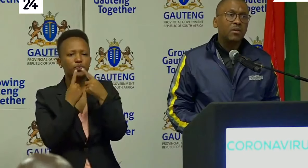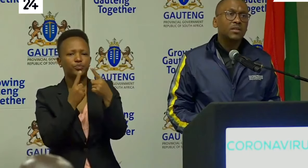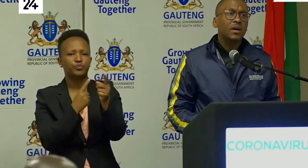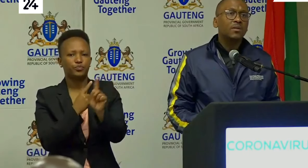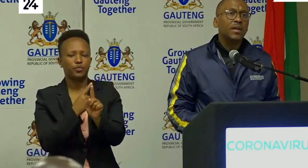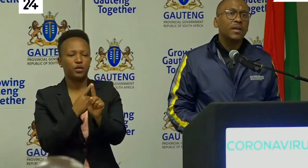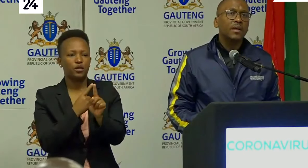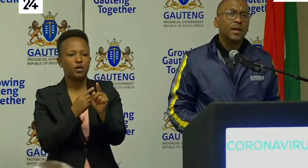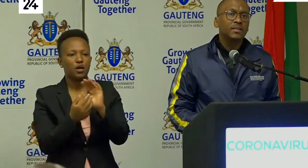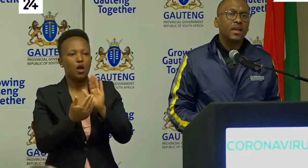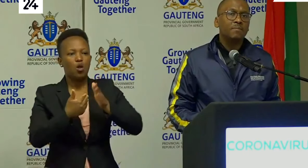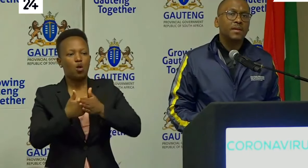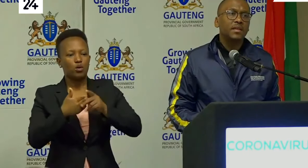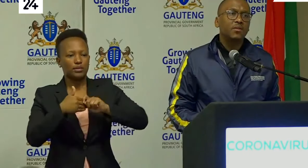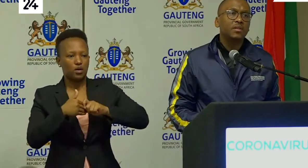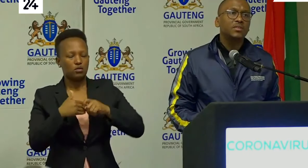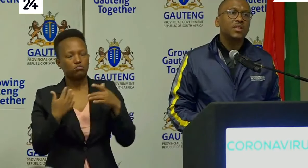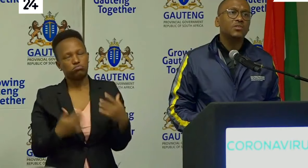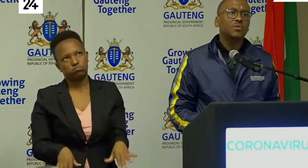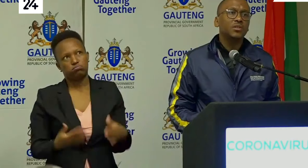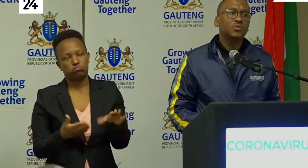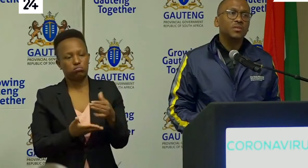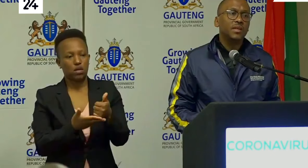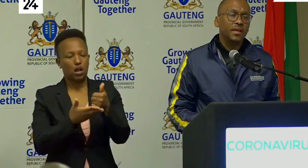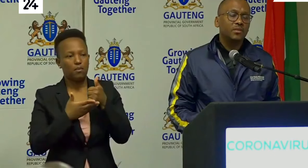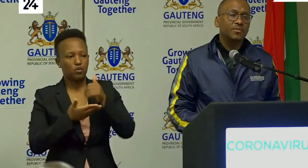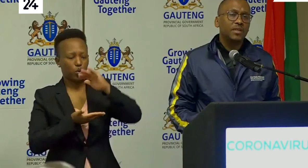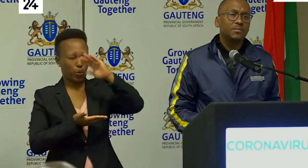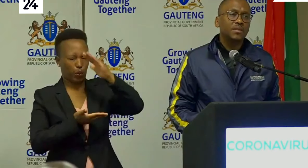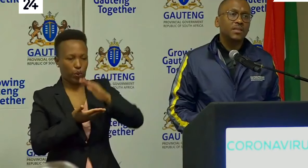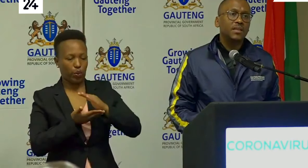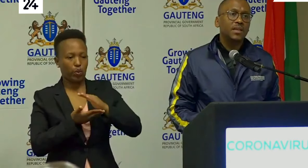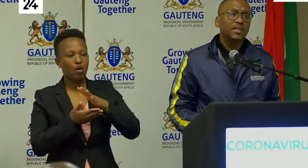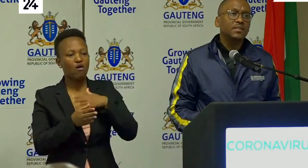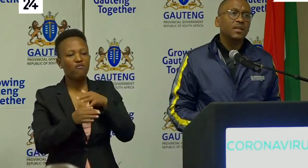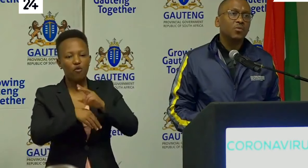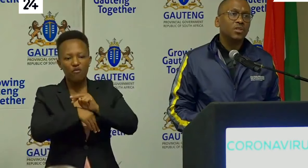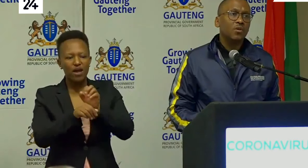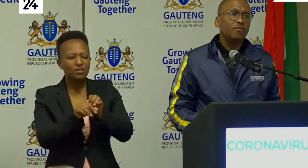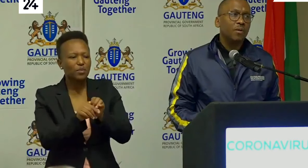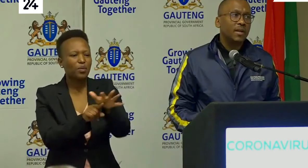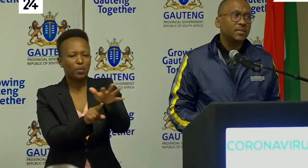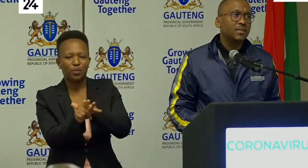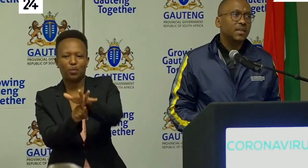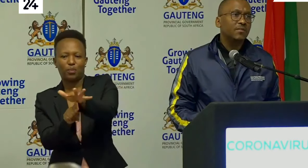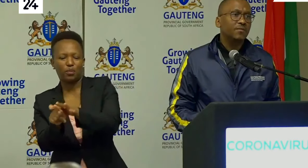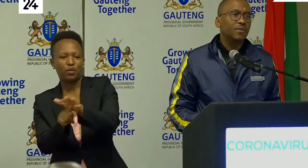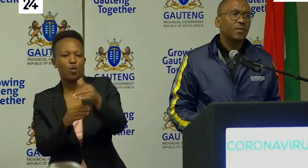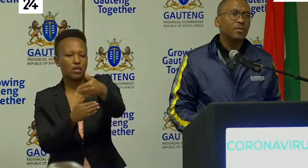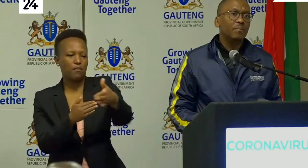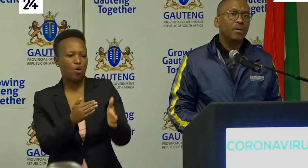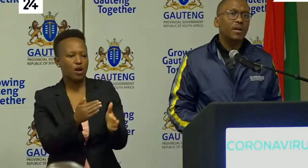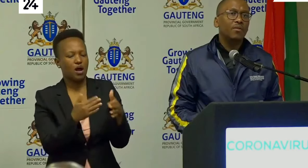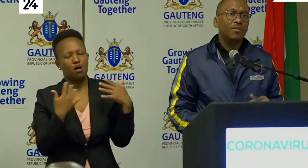that the lockdown has helped us a lot just to reduce the rate of transmission just the closure of borders itself